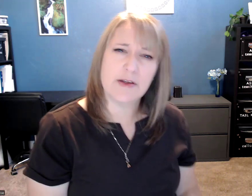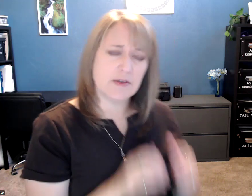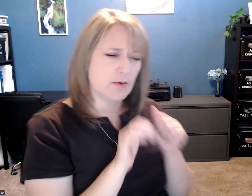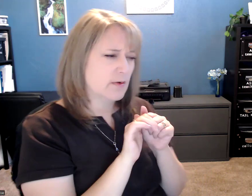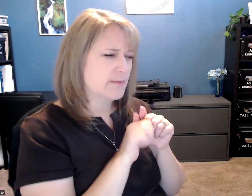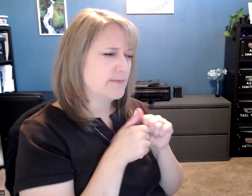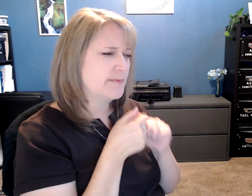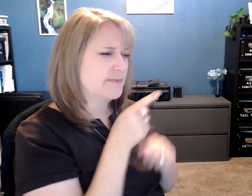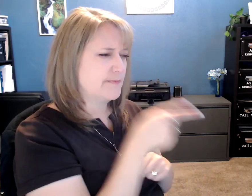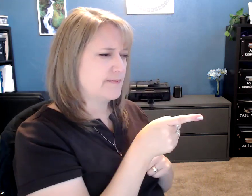face too.